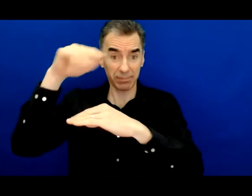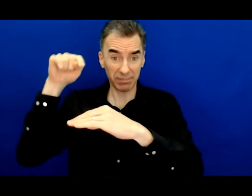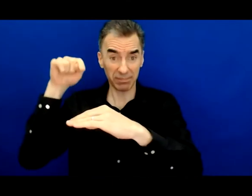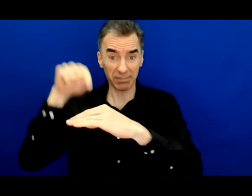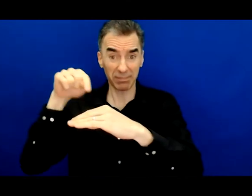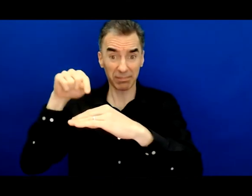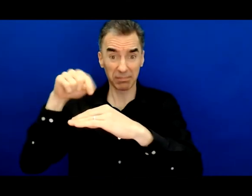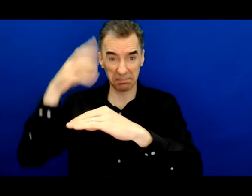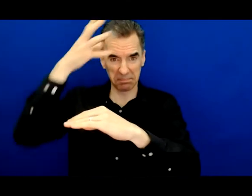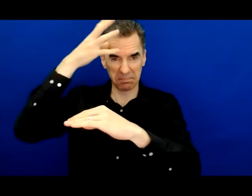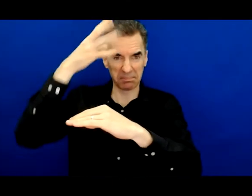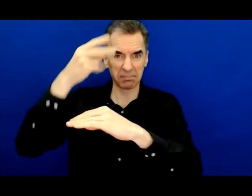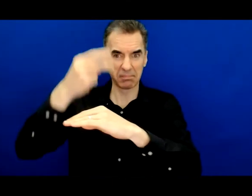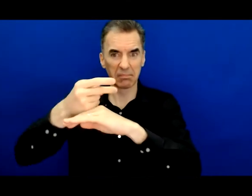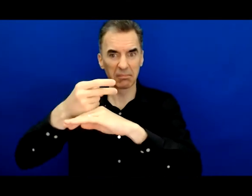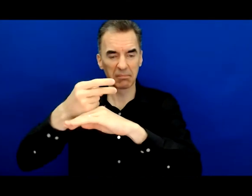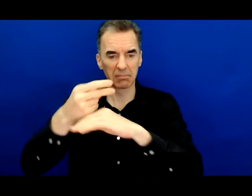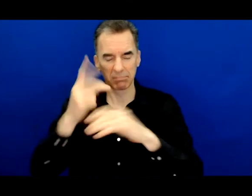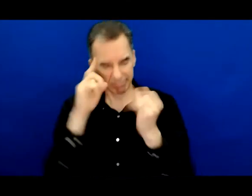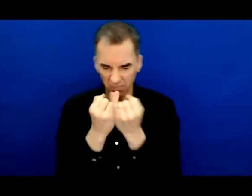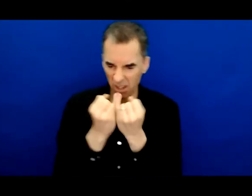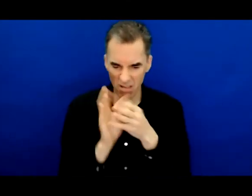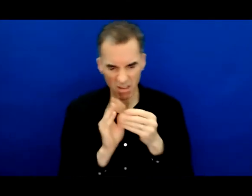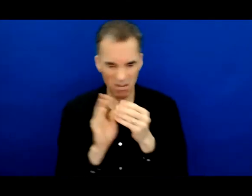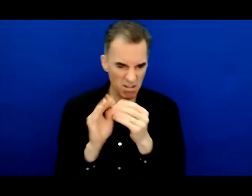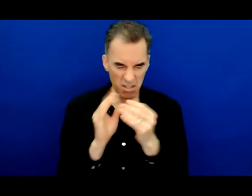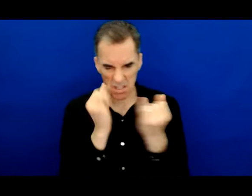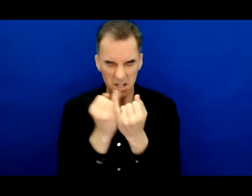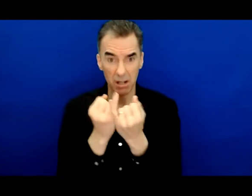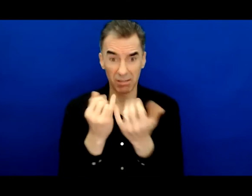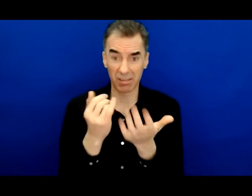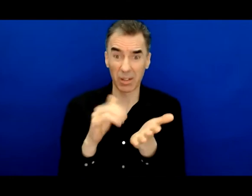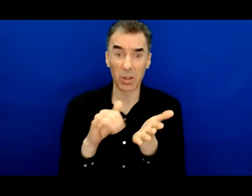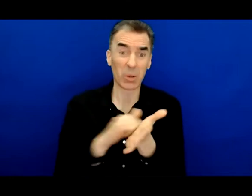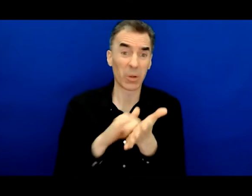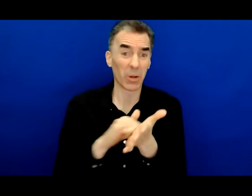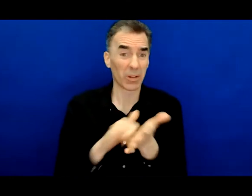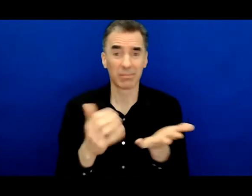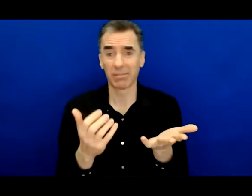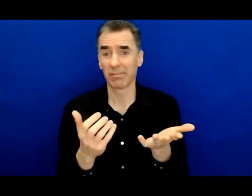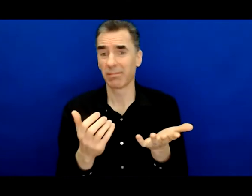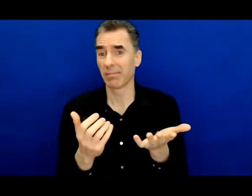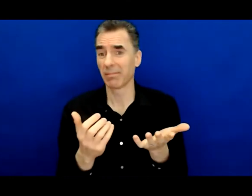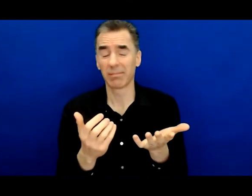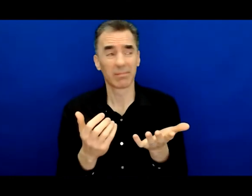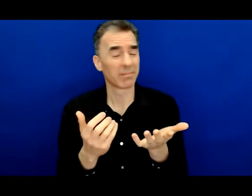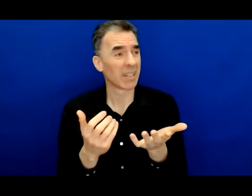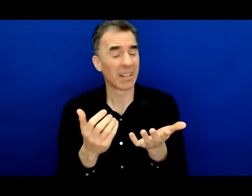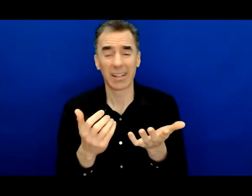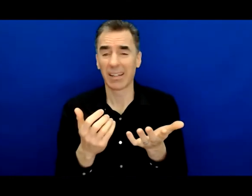sat a man just murmuring to himself. Because in New York, we had locked up so many people that all the cells were double bunked.